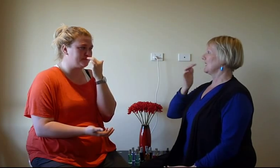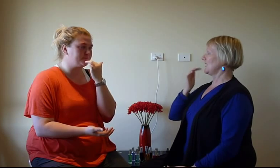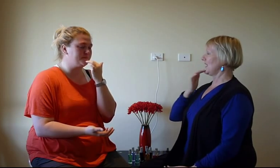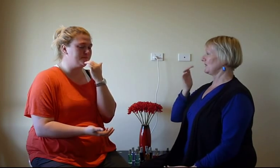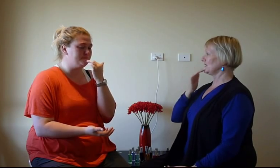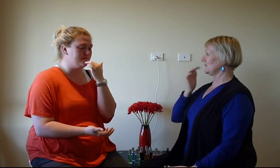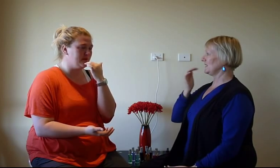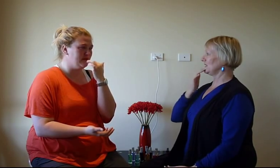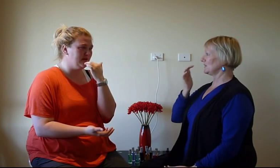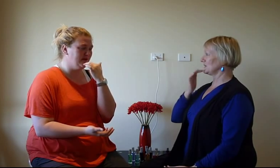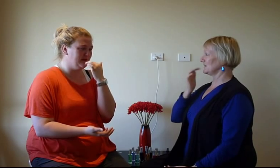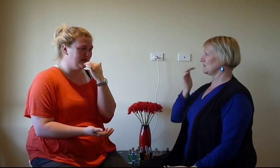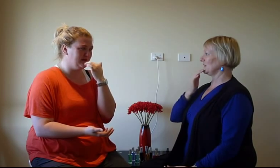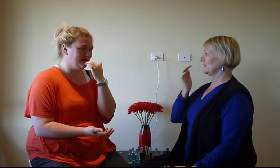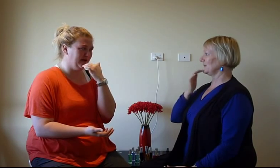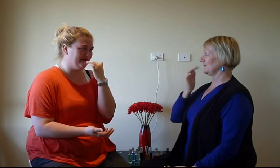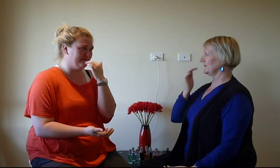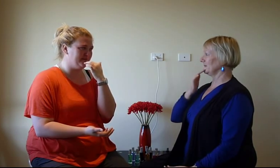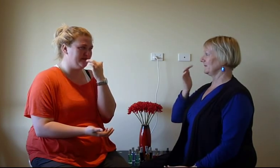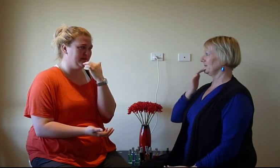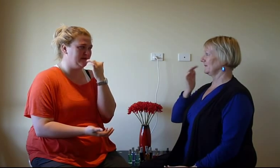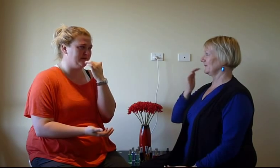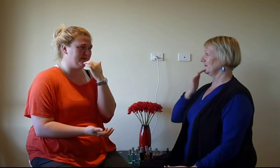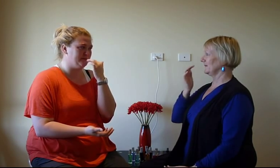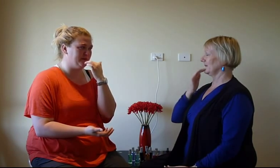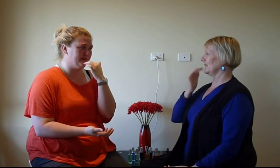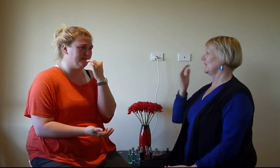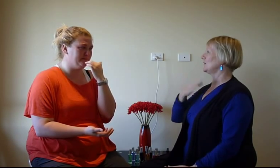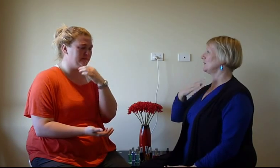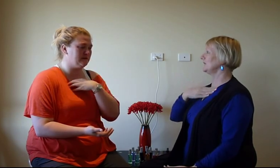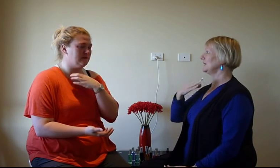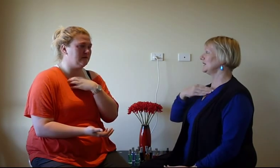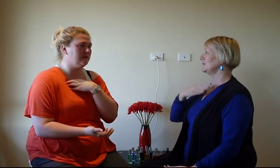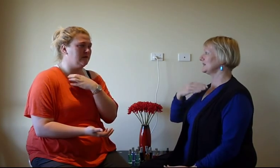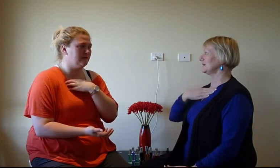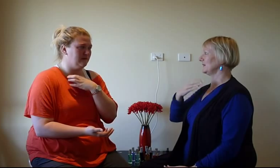I have this fear that I'll disappoint them. And I'm feeling it in my stomach.